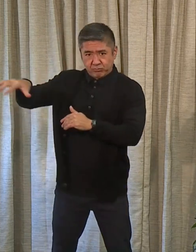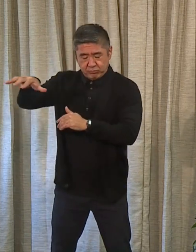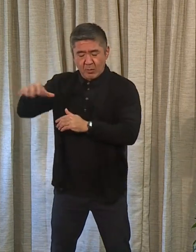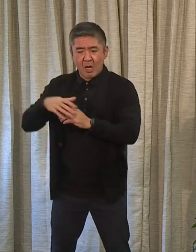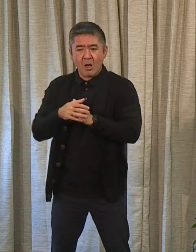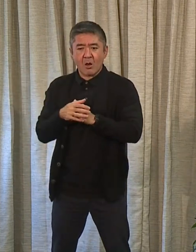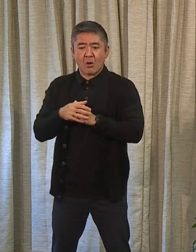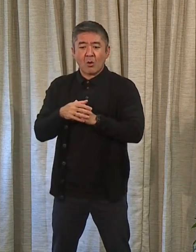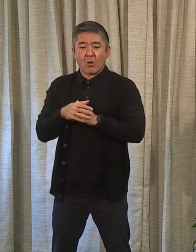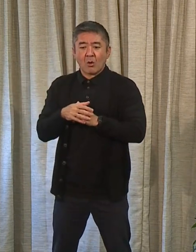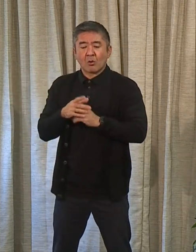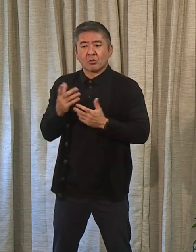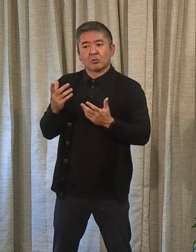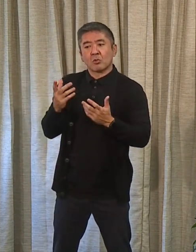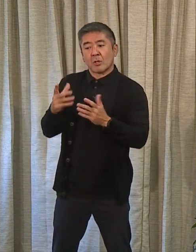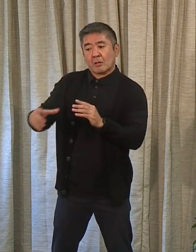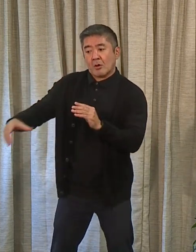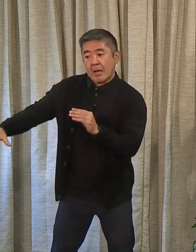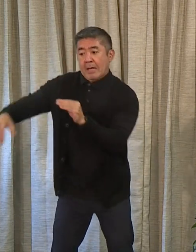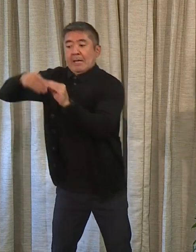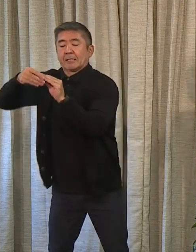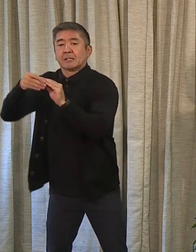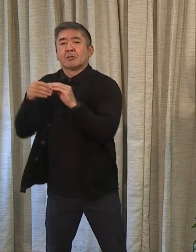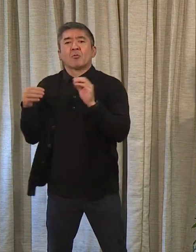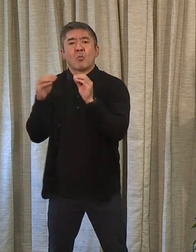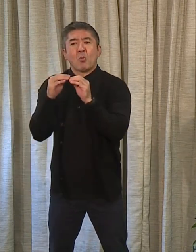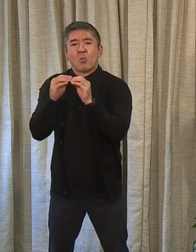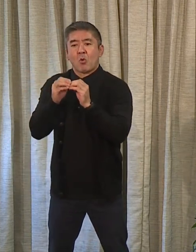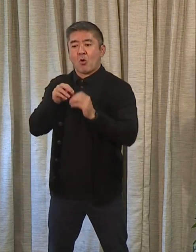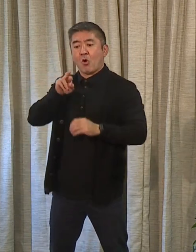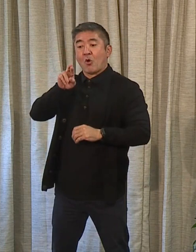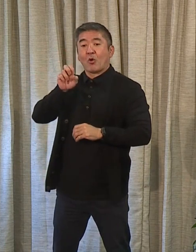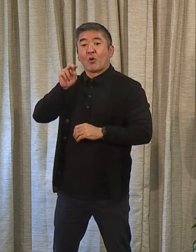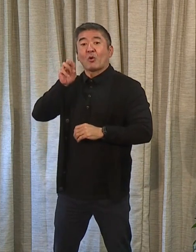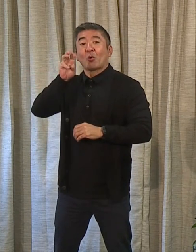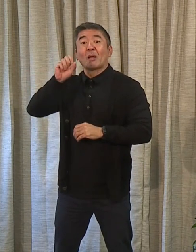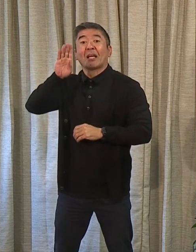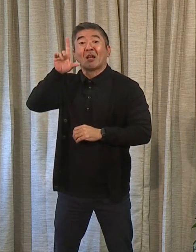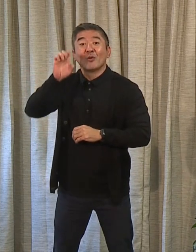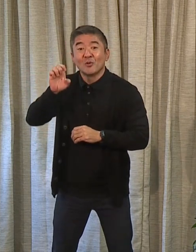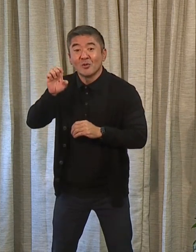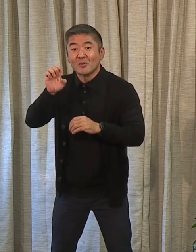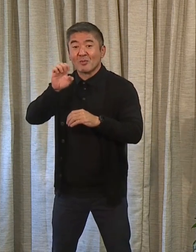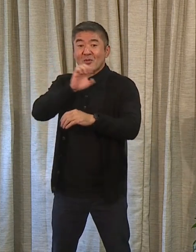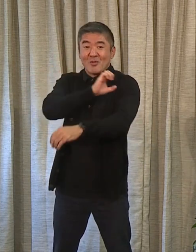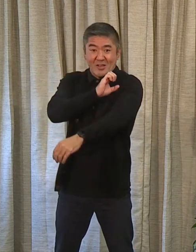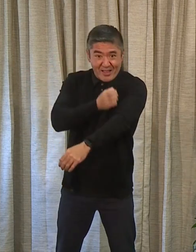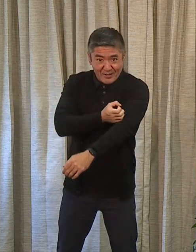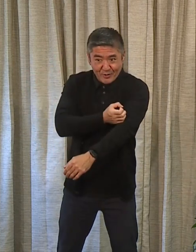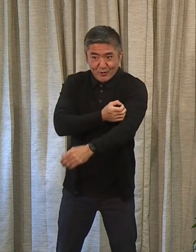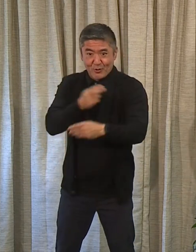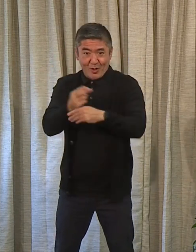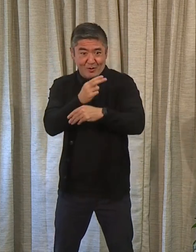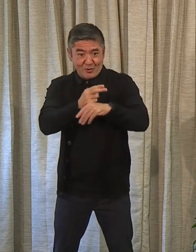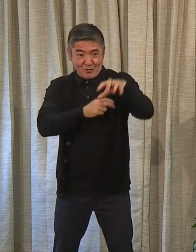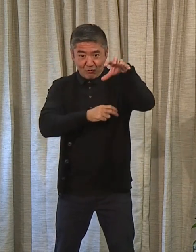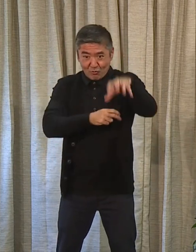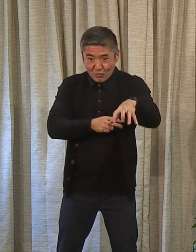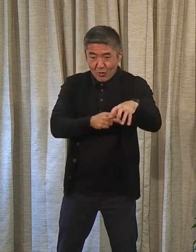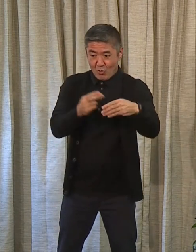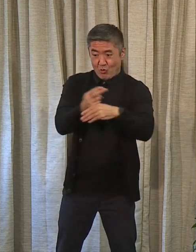We're actually branching off into renewable energy, so we're going to build a facility that uses methane